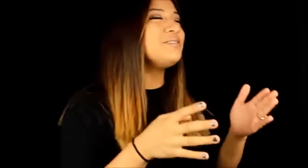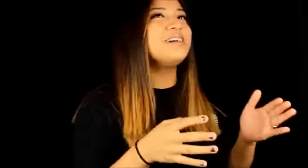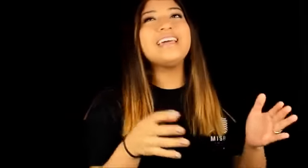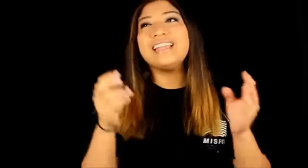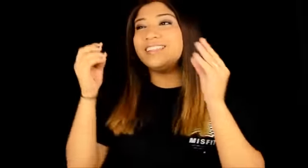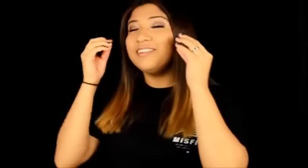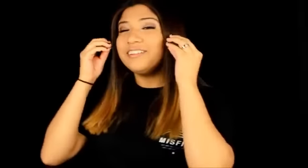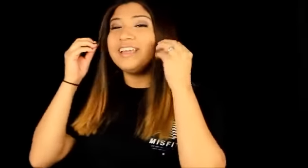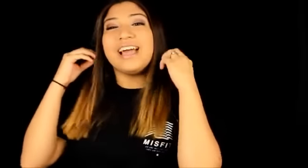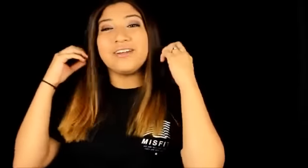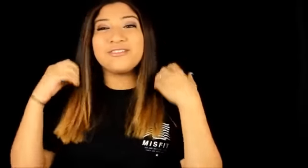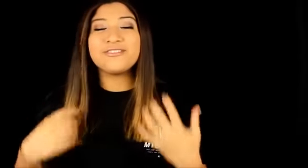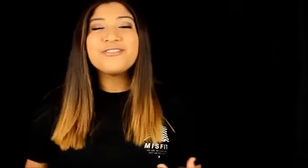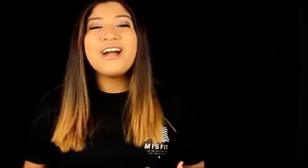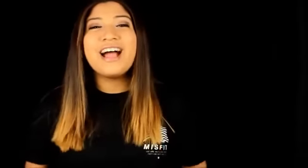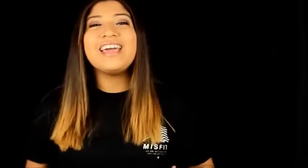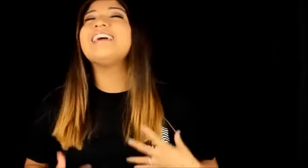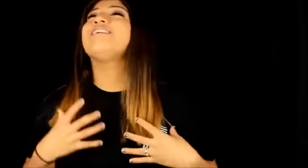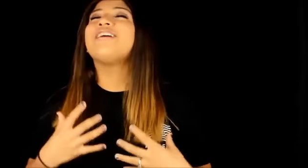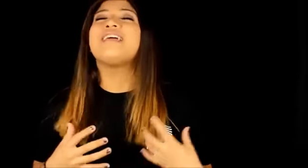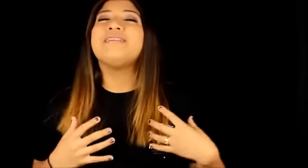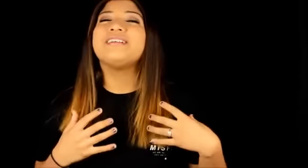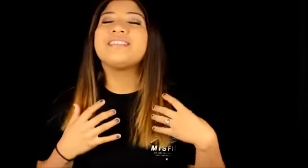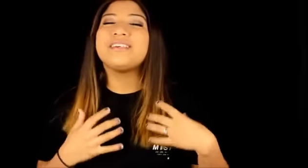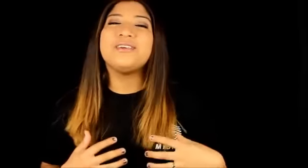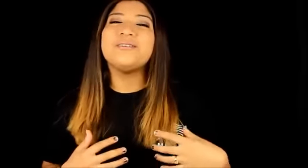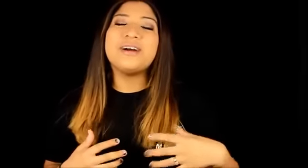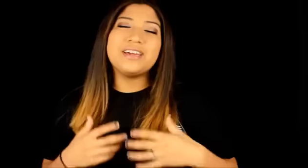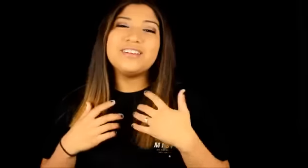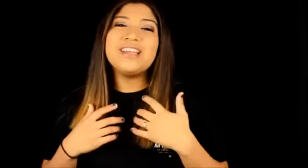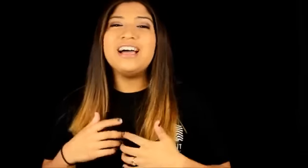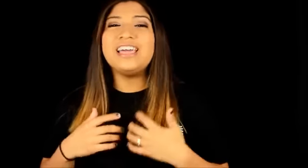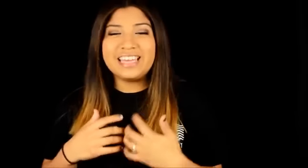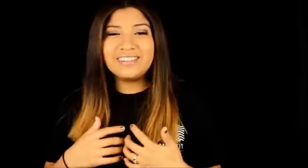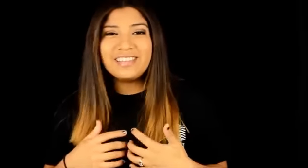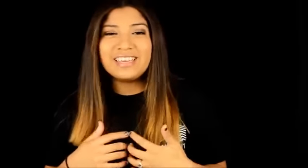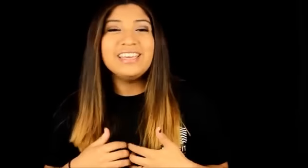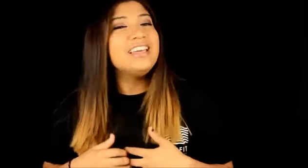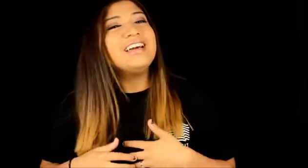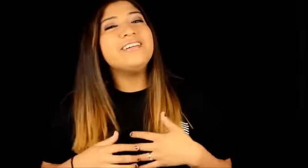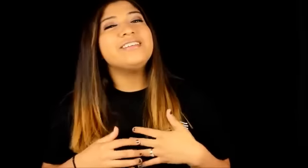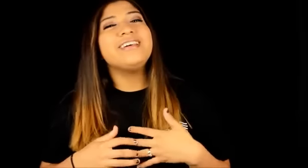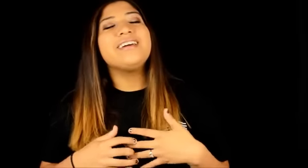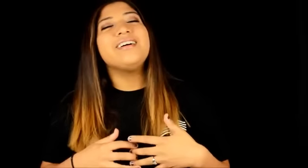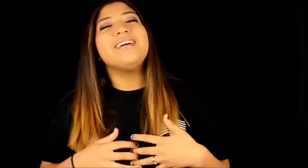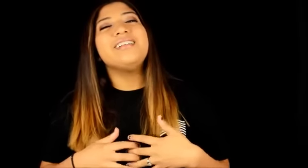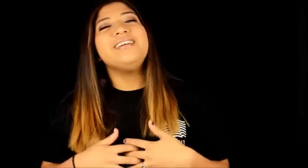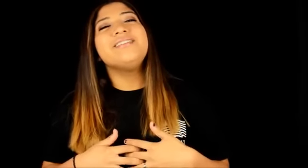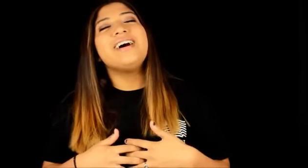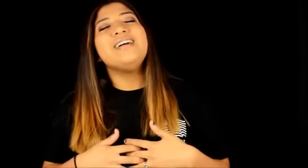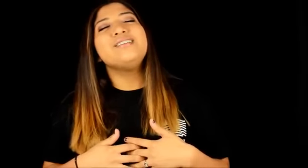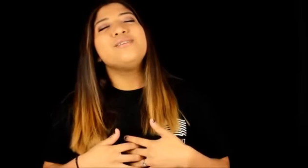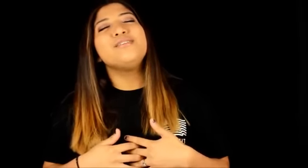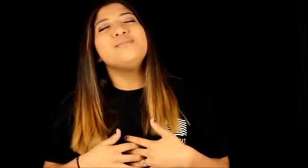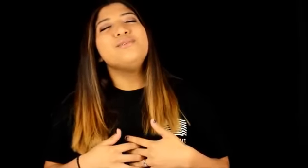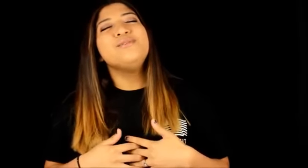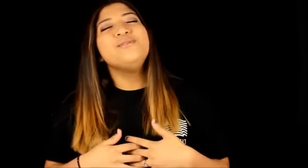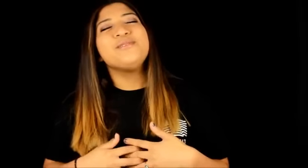to it and I literally I cried I cried because of the cue I could not handle it I was like oh Levi so smooth